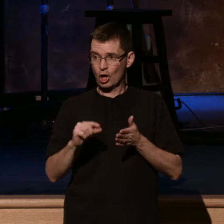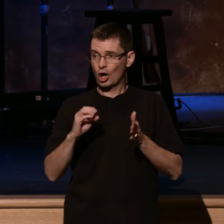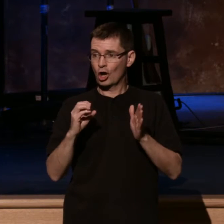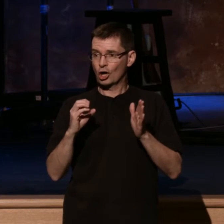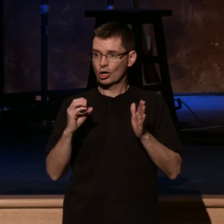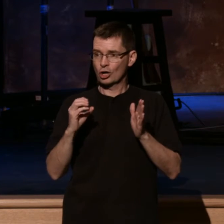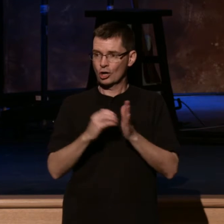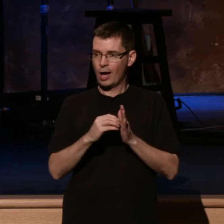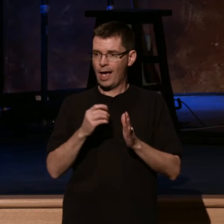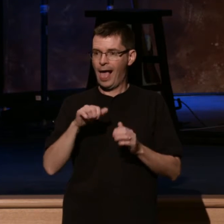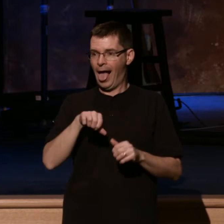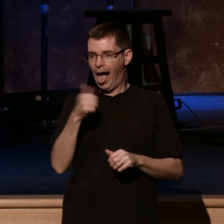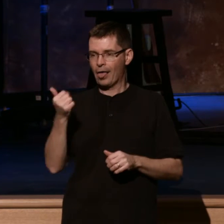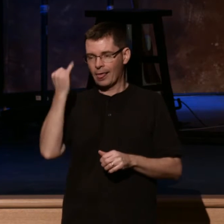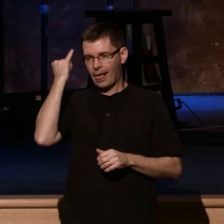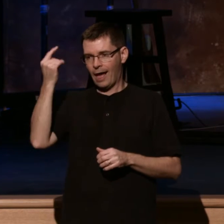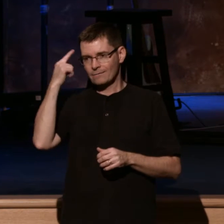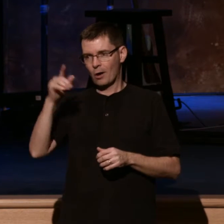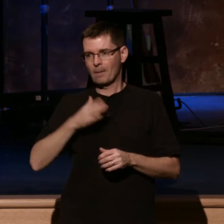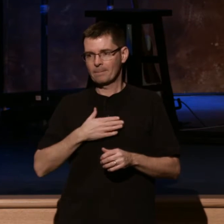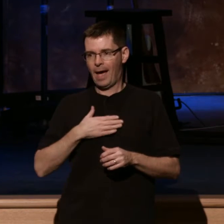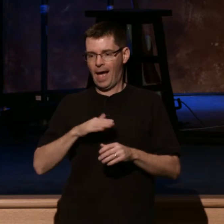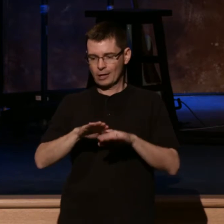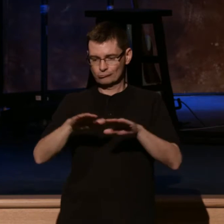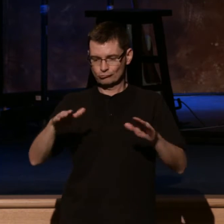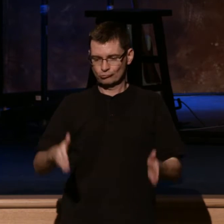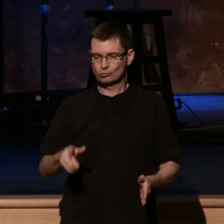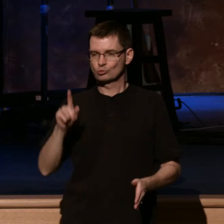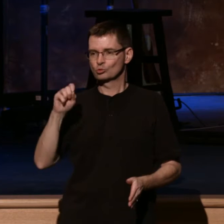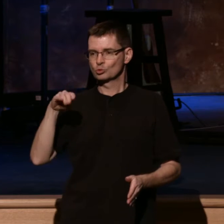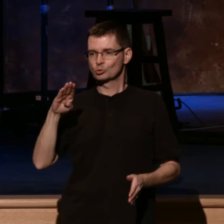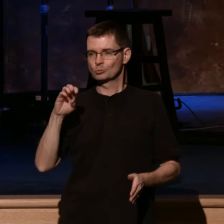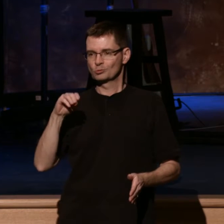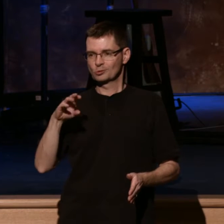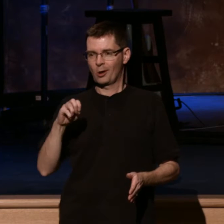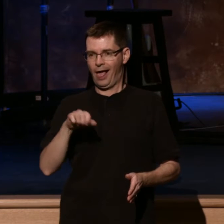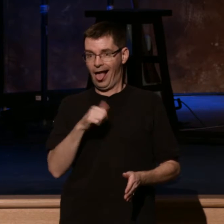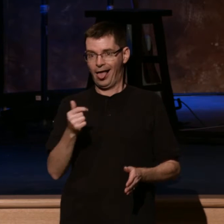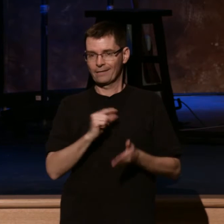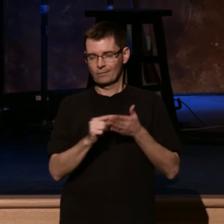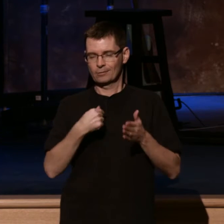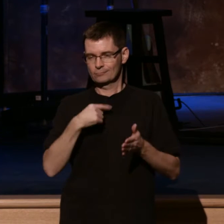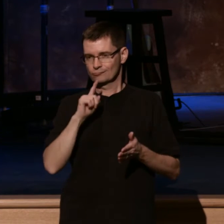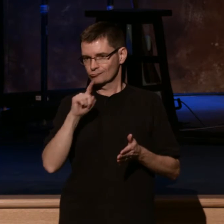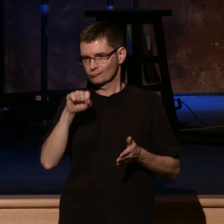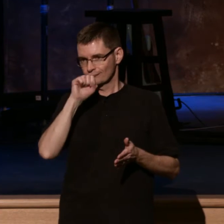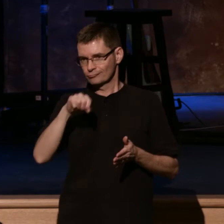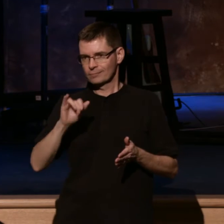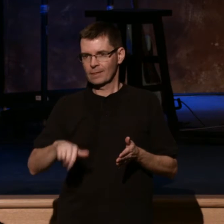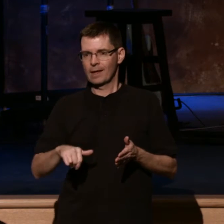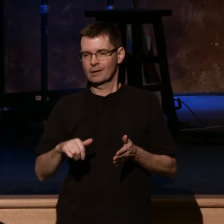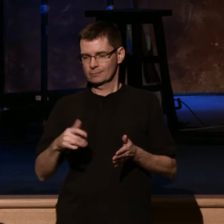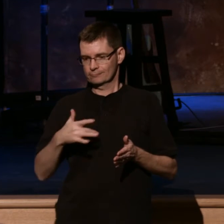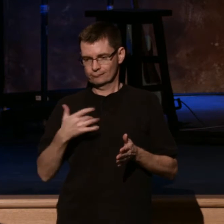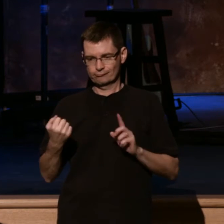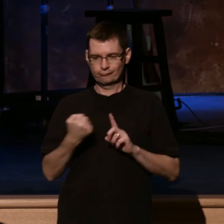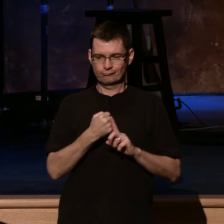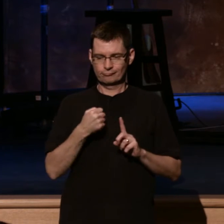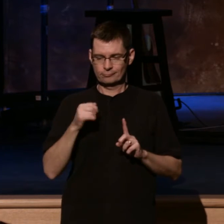work, stop by and you will see this. Because this is a verse that has so gripped my heart. And Paul said it this way as he described